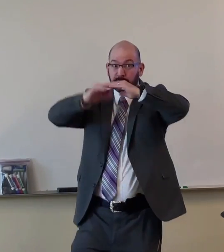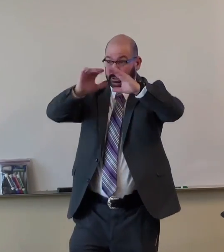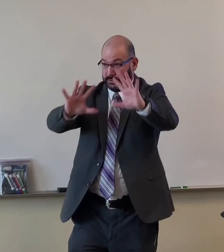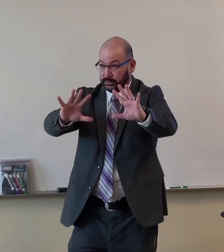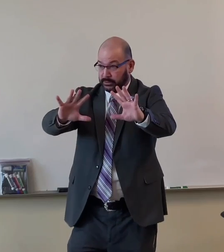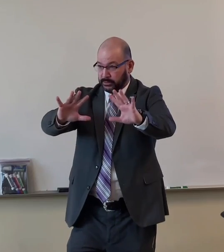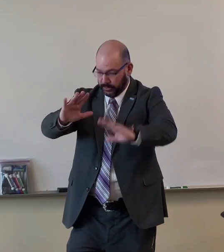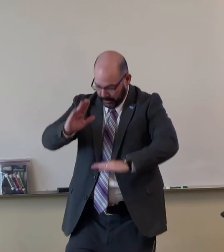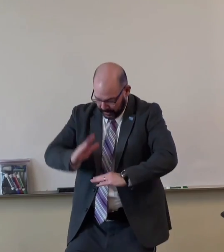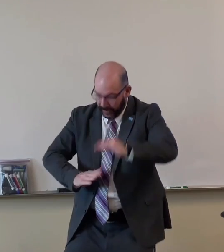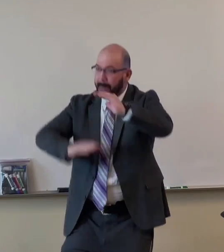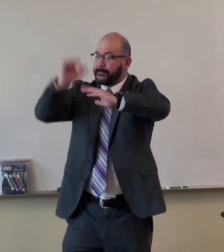the building